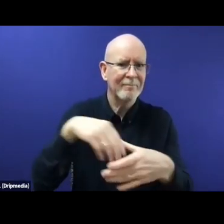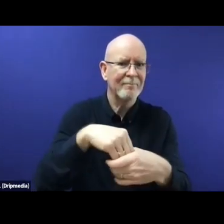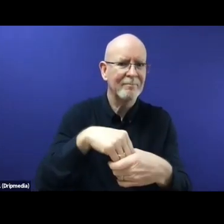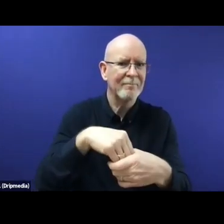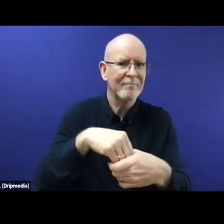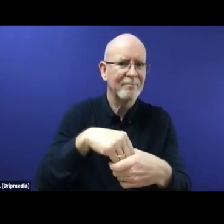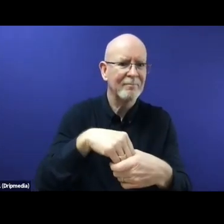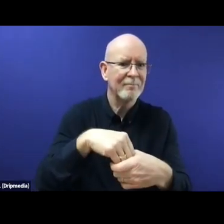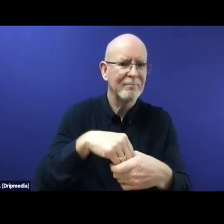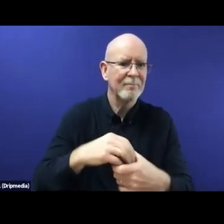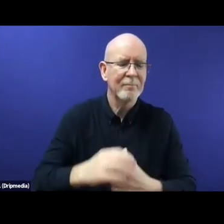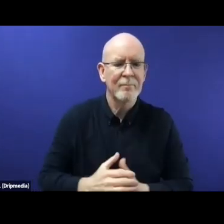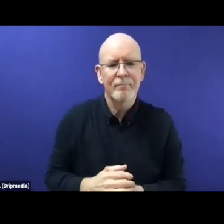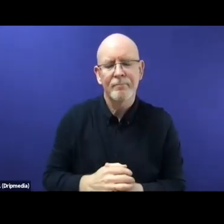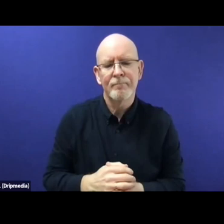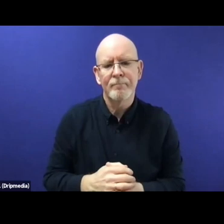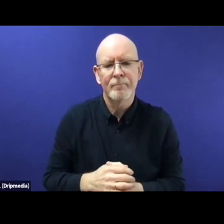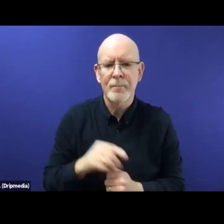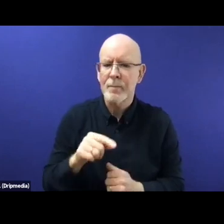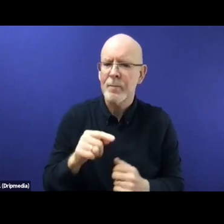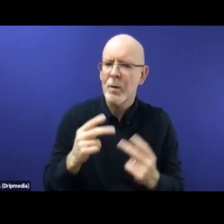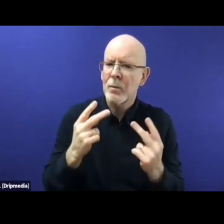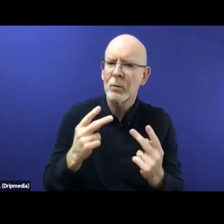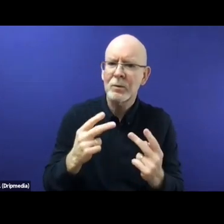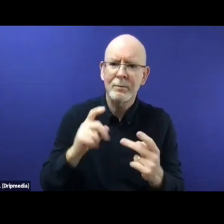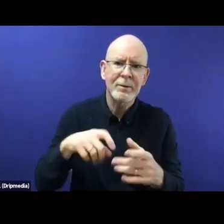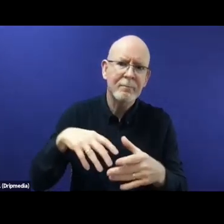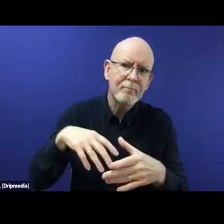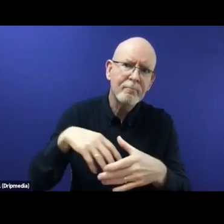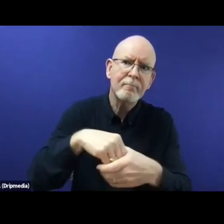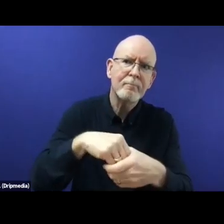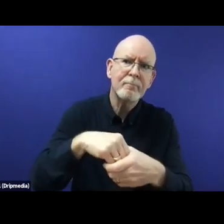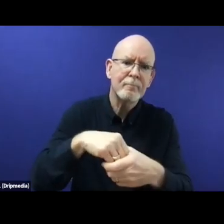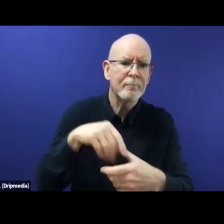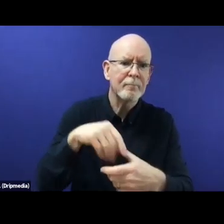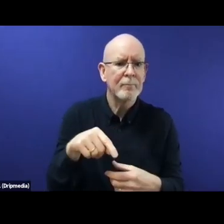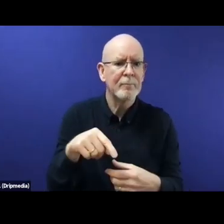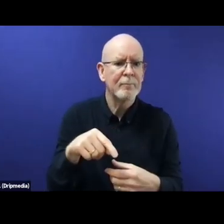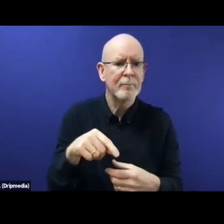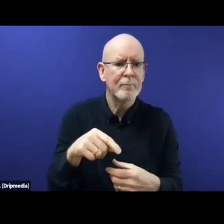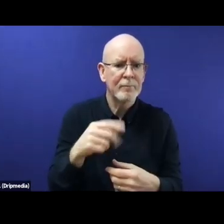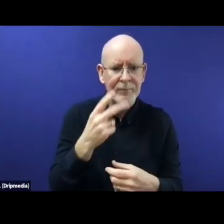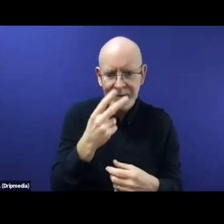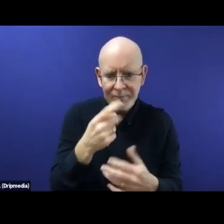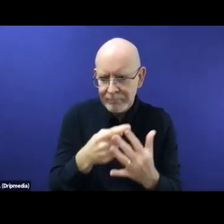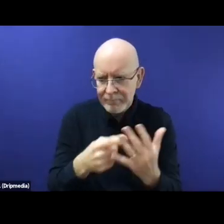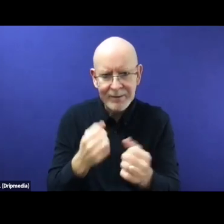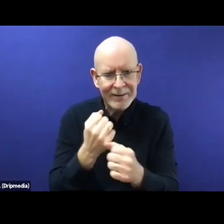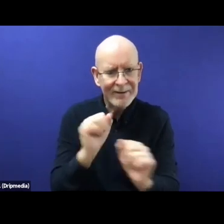in which way the modalities of the border procedure will be working